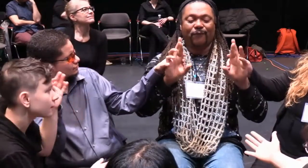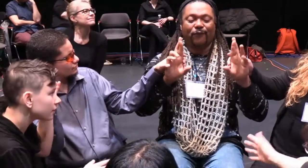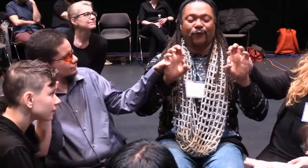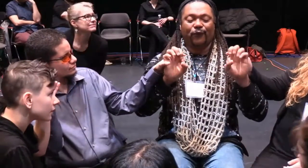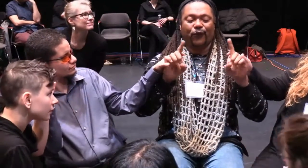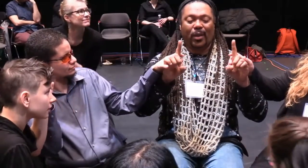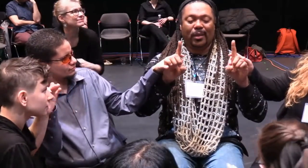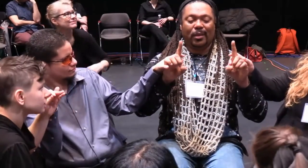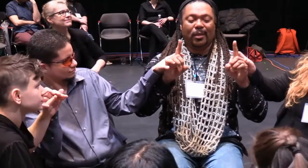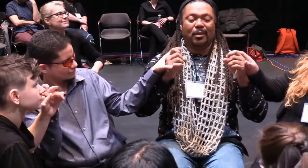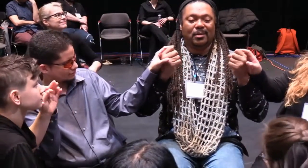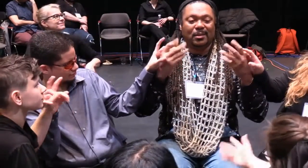This is Fred.